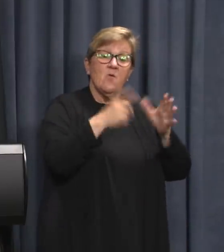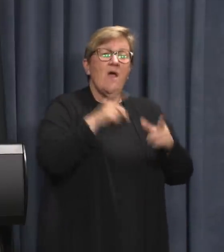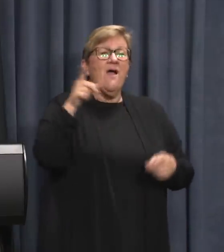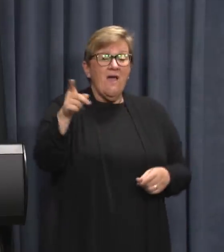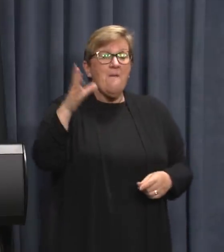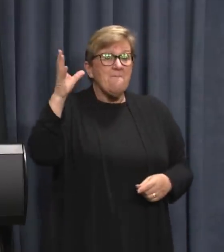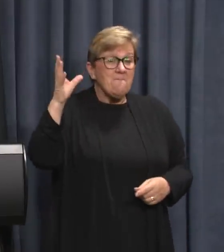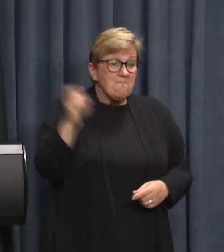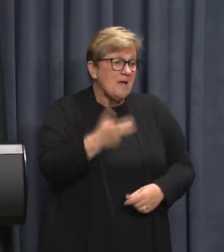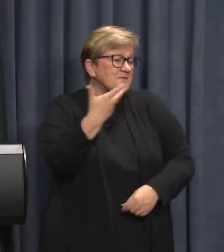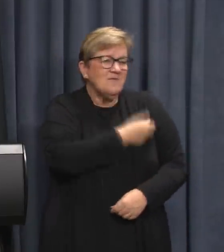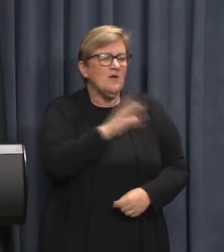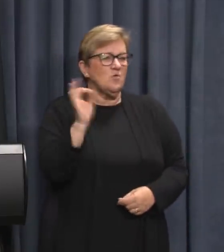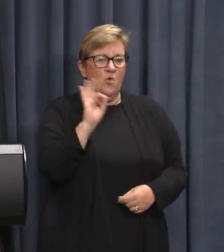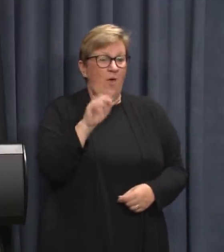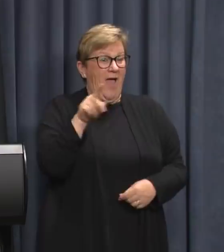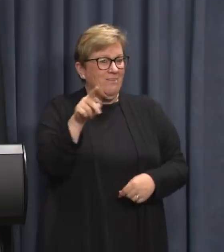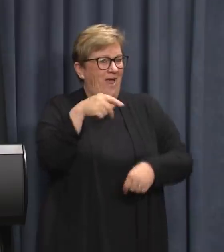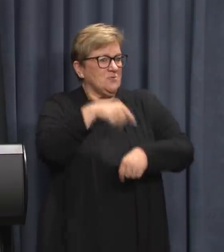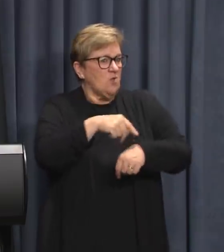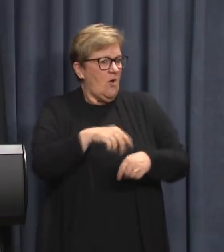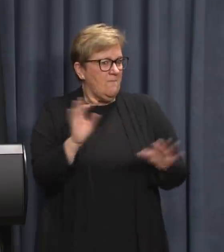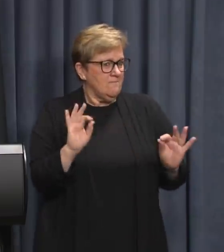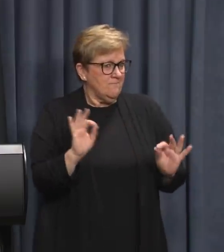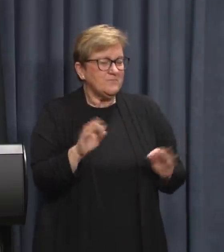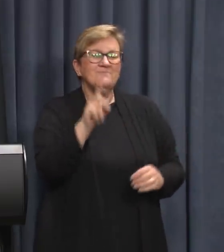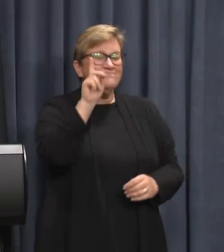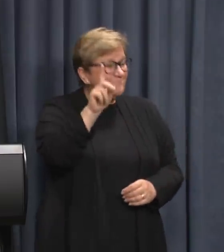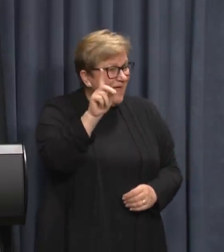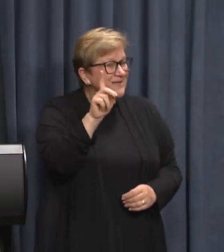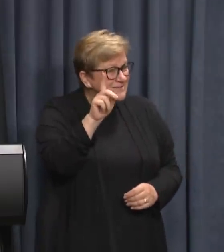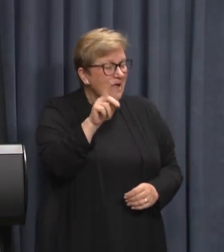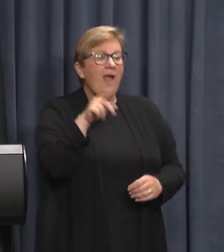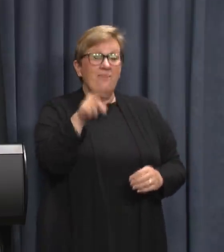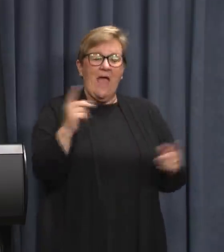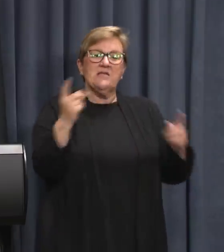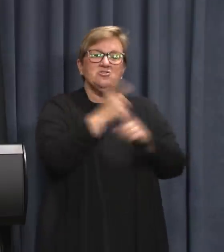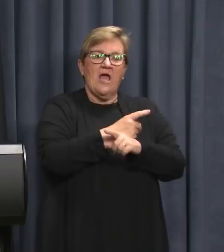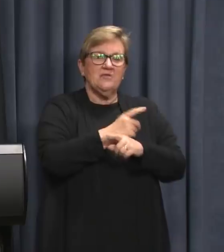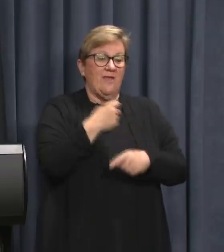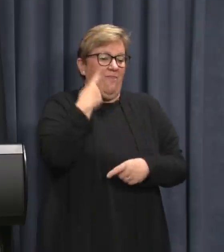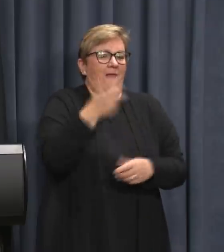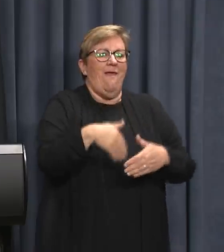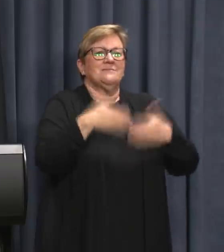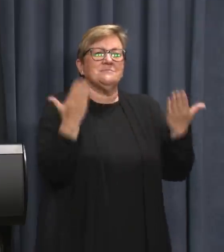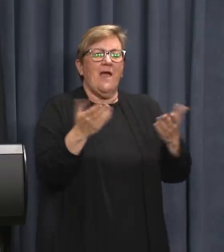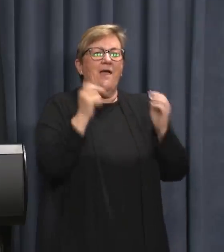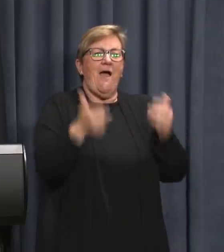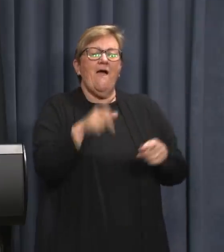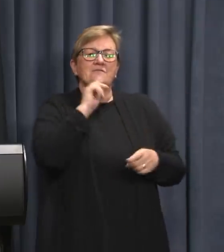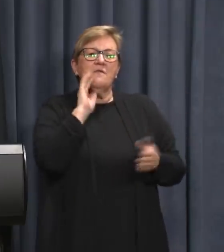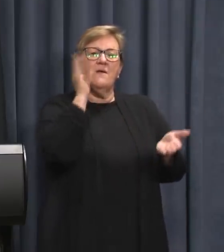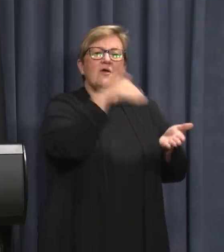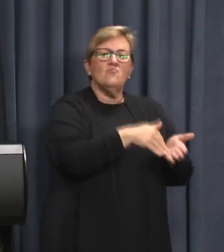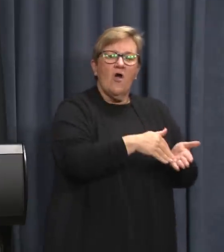not required to be vaccinated at that point in time. However that changed the next day and now